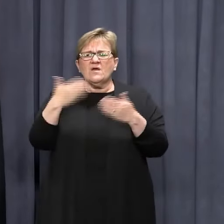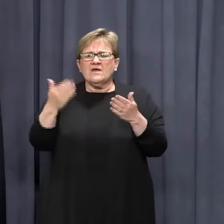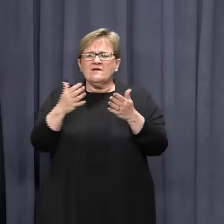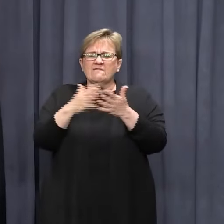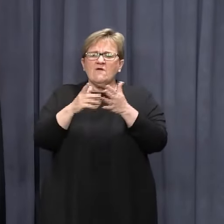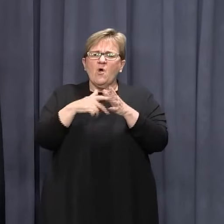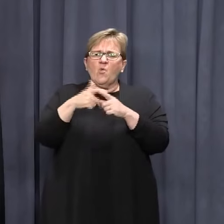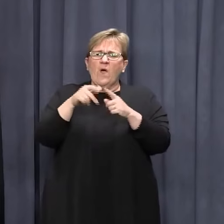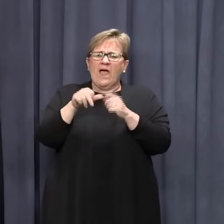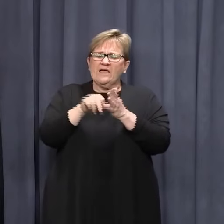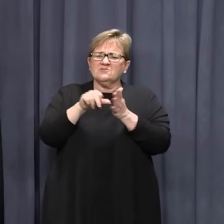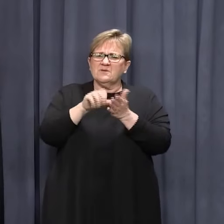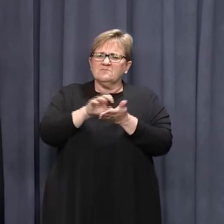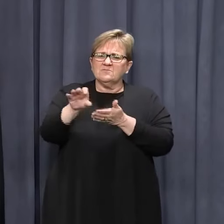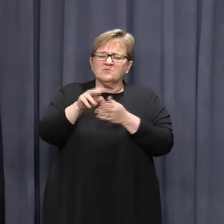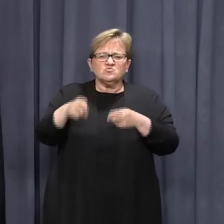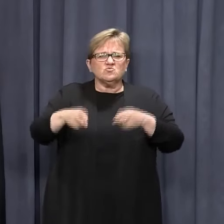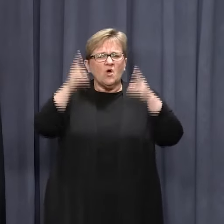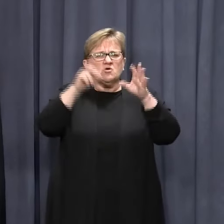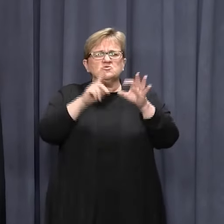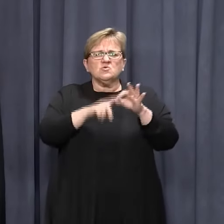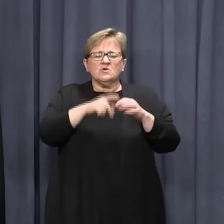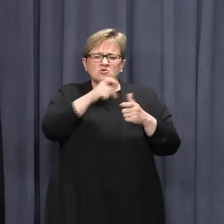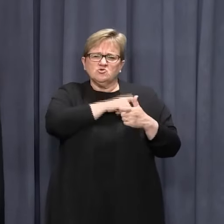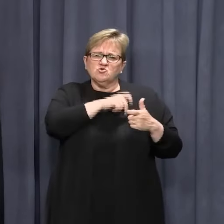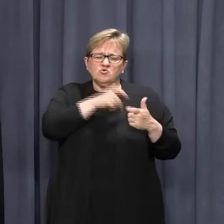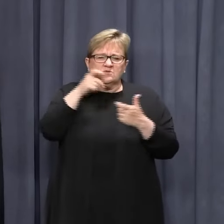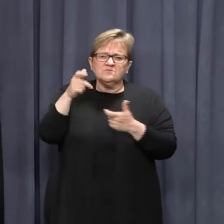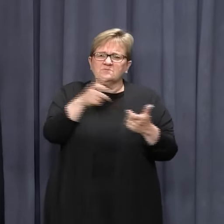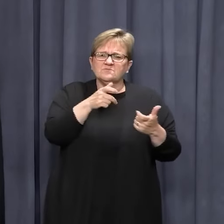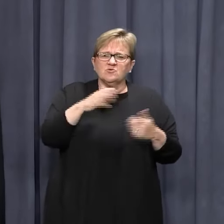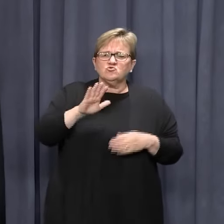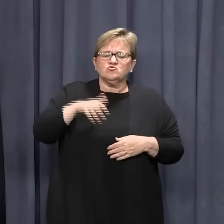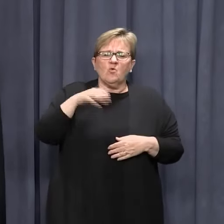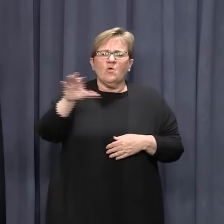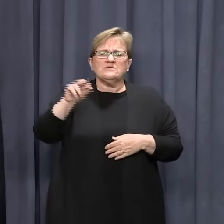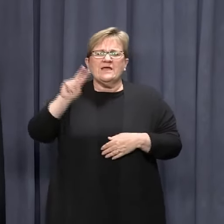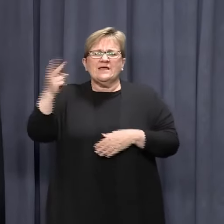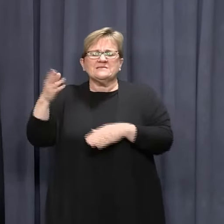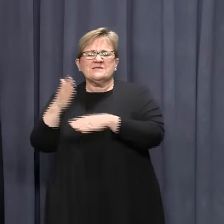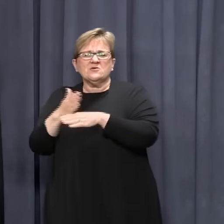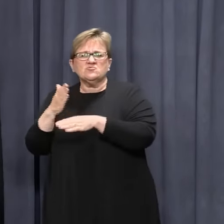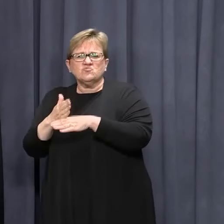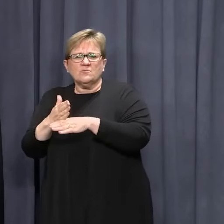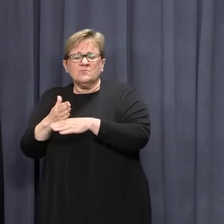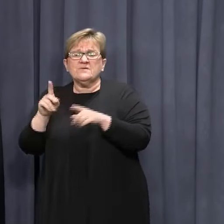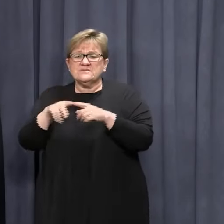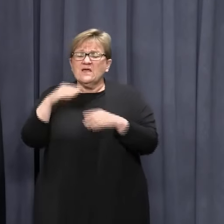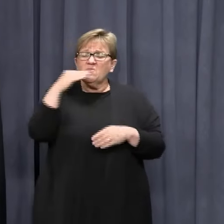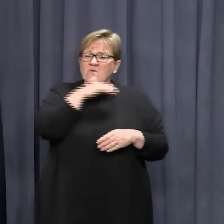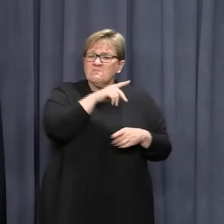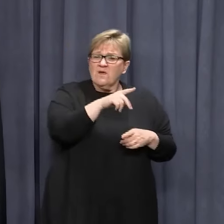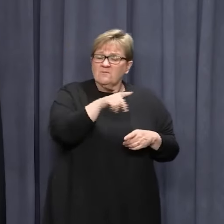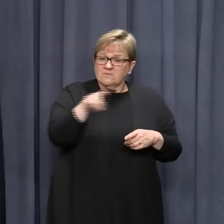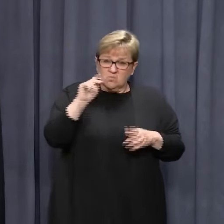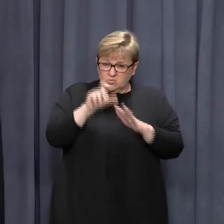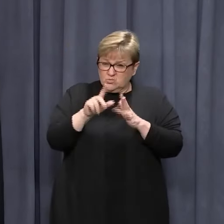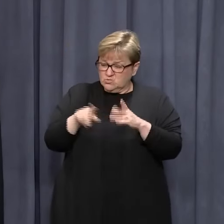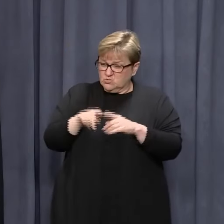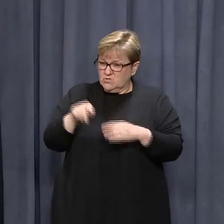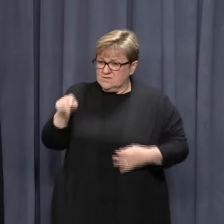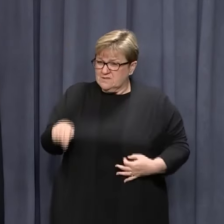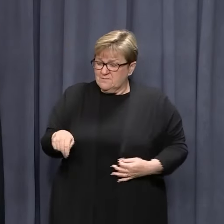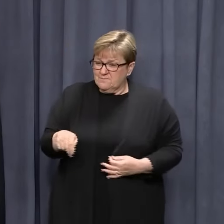wage supplement to hotel quarantine guards so that they don't take second jobs. Melbourne are doing something similar. Are you